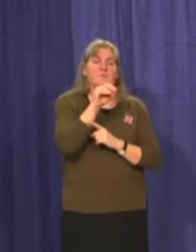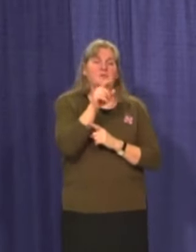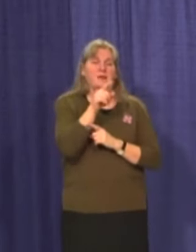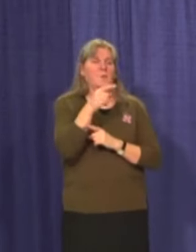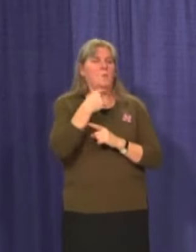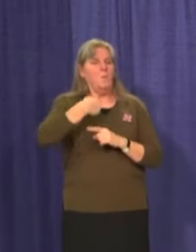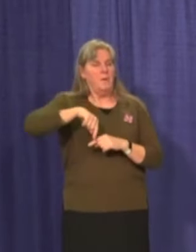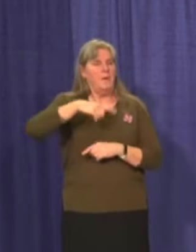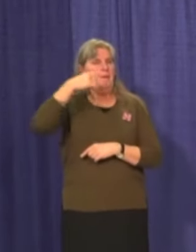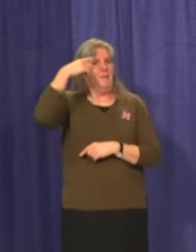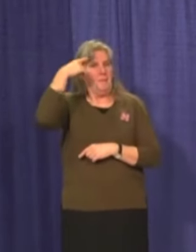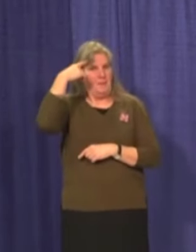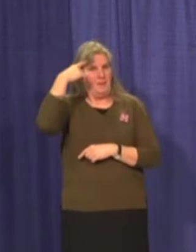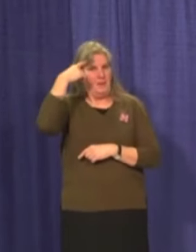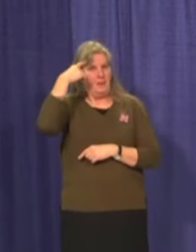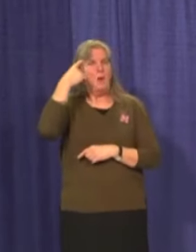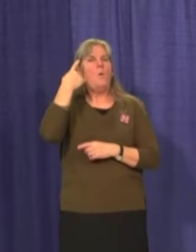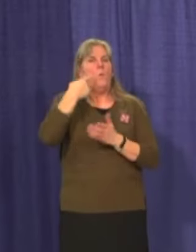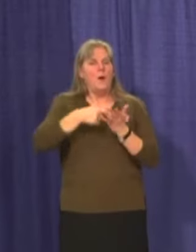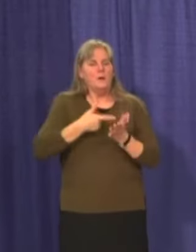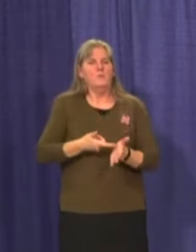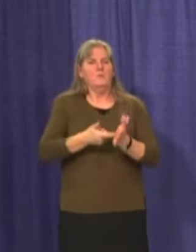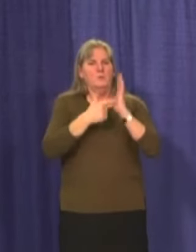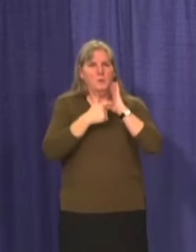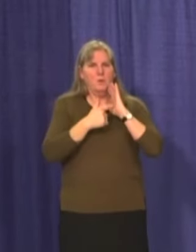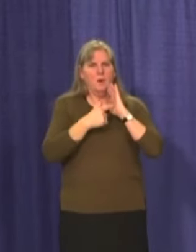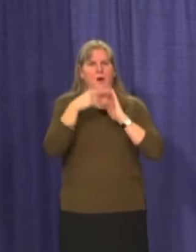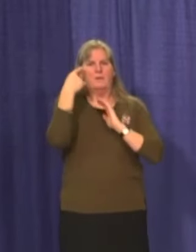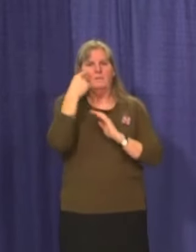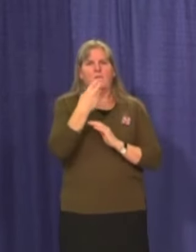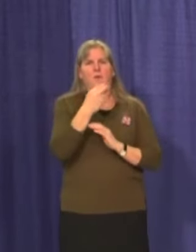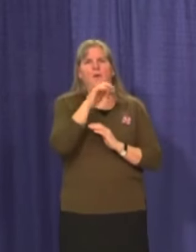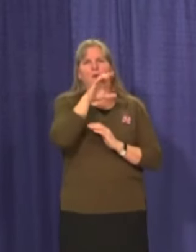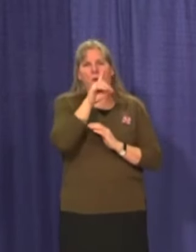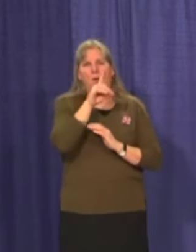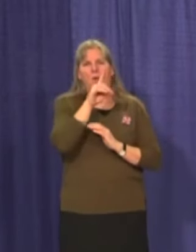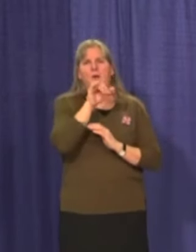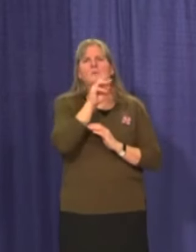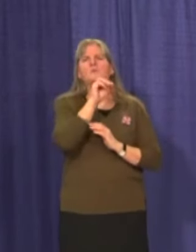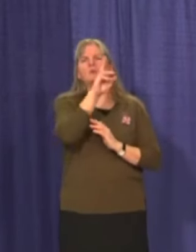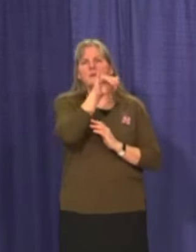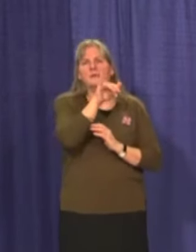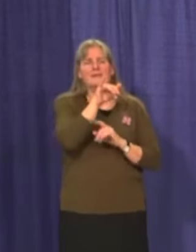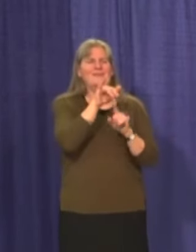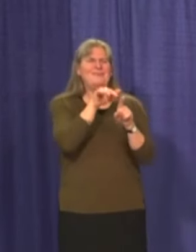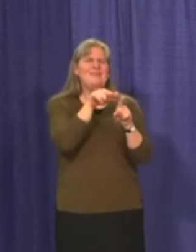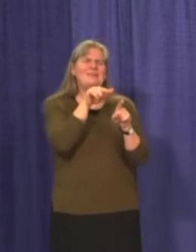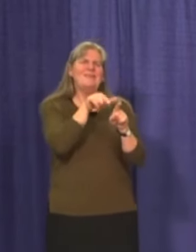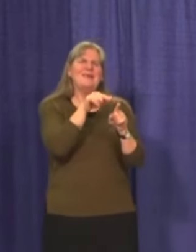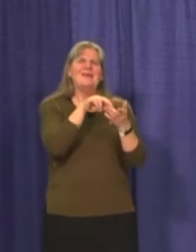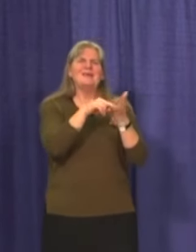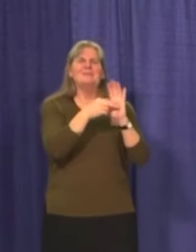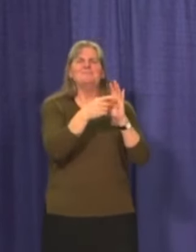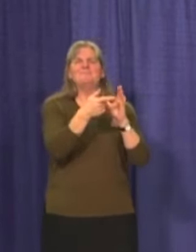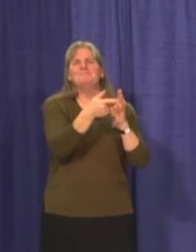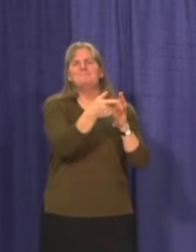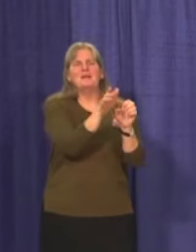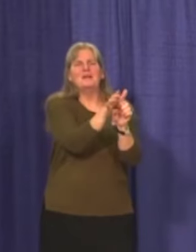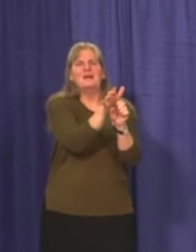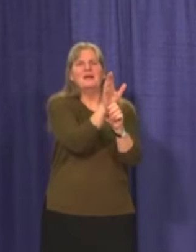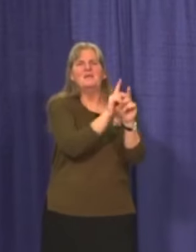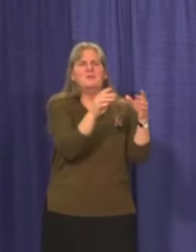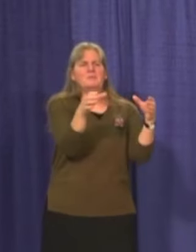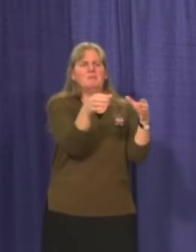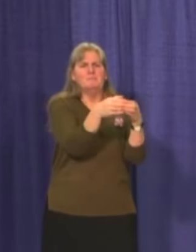think is going to be the amount needed to achieve the so-called herd immunity. And, and herd immunity really means enough people